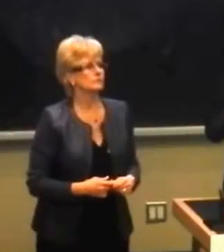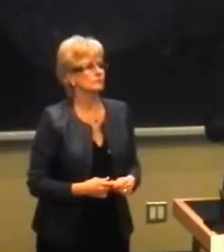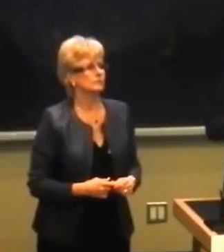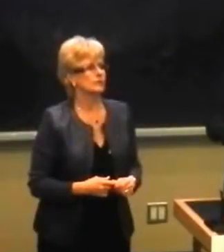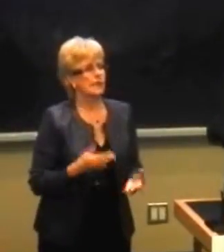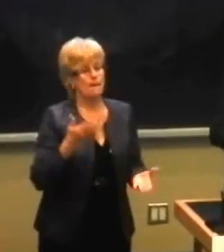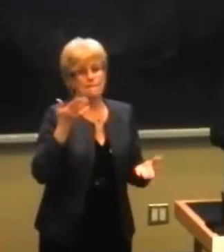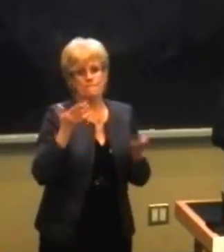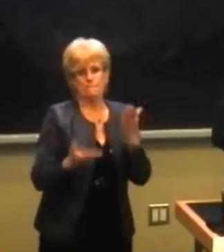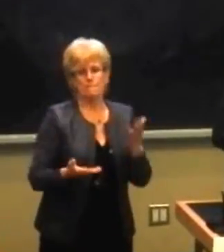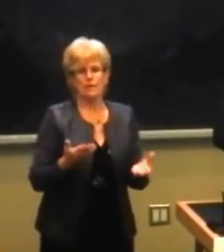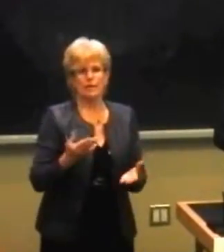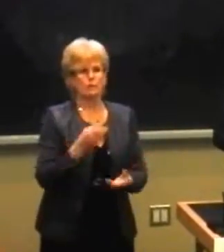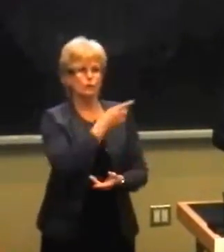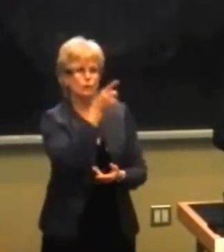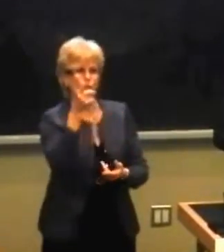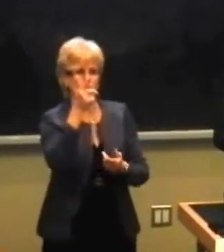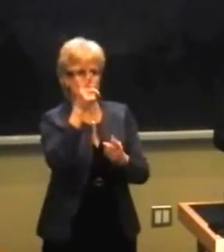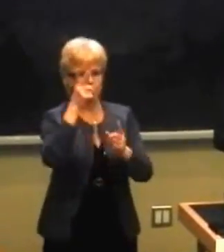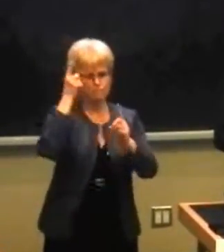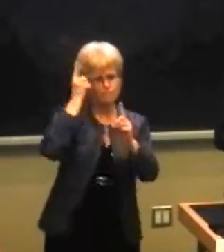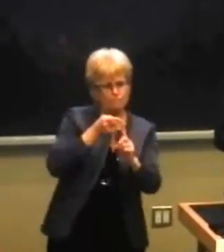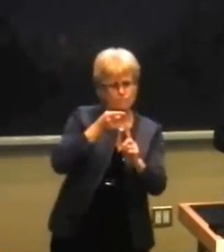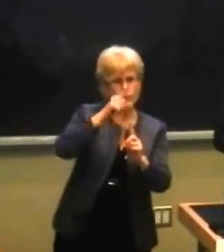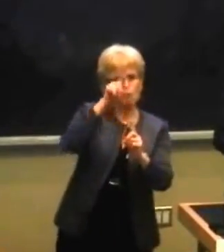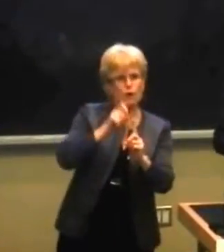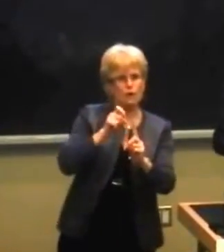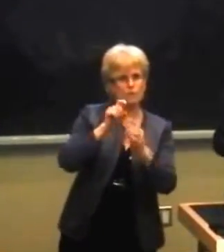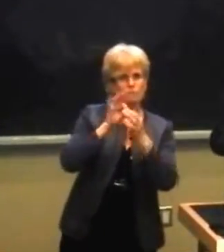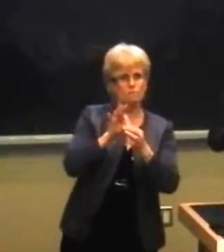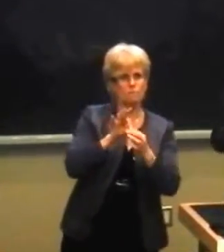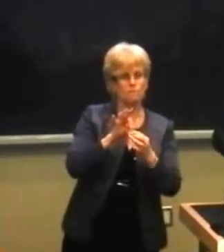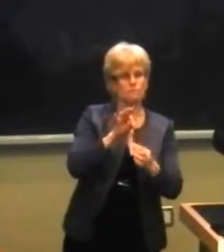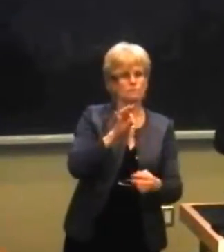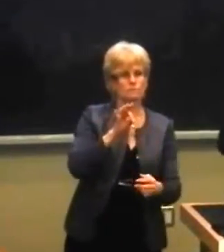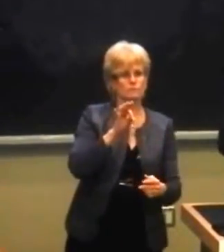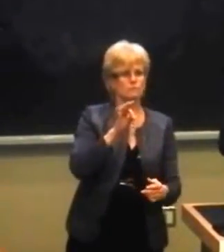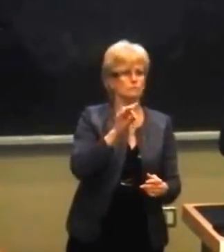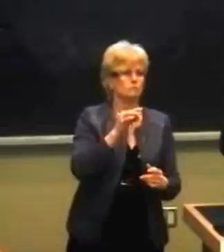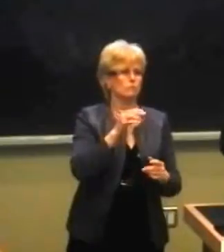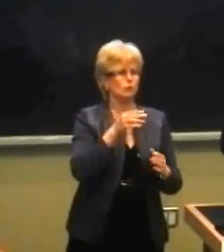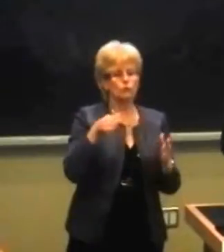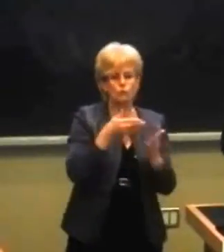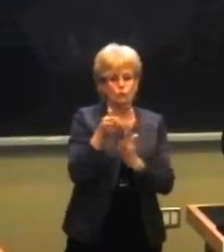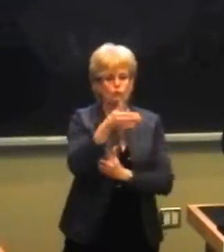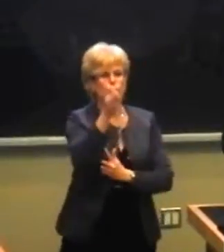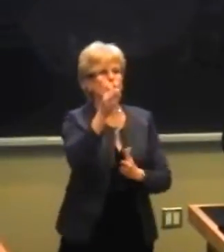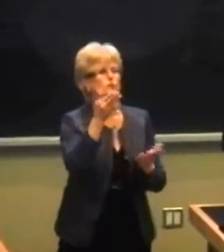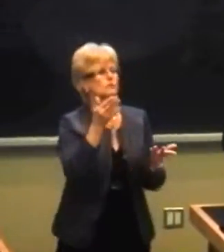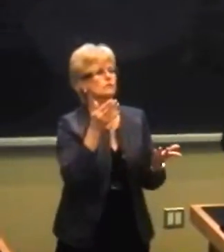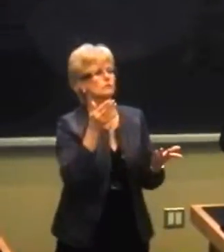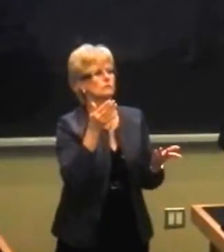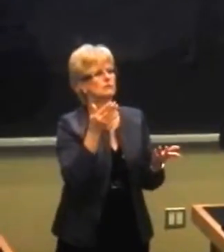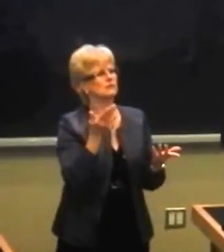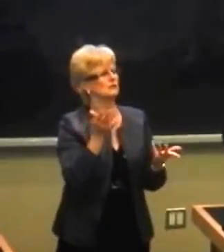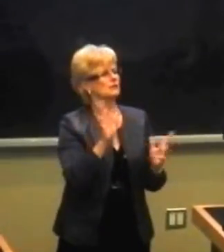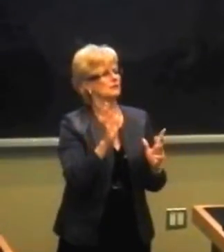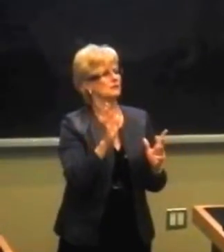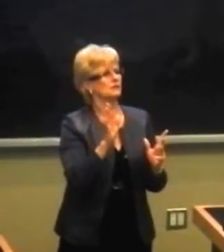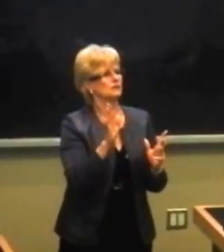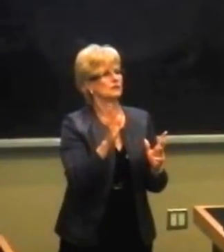may be some specific questions you have of TTC staff, questions about specific routes, you know, stuff that can be answered.